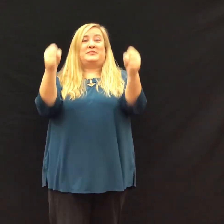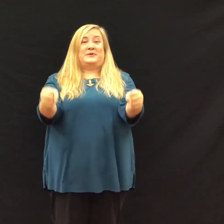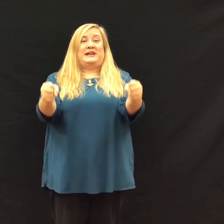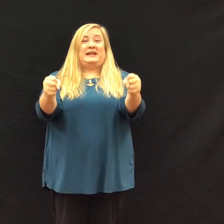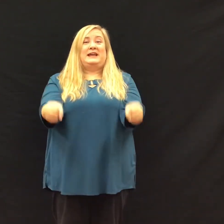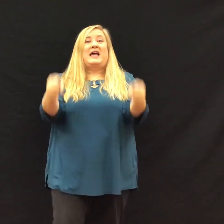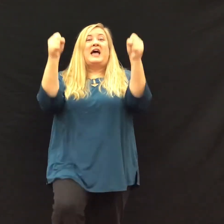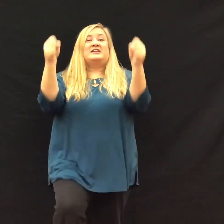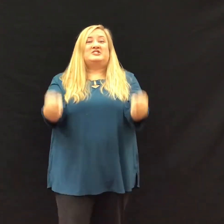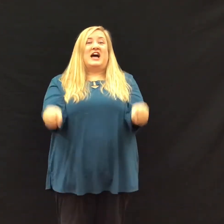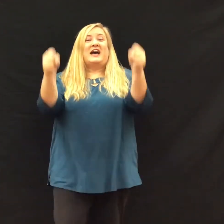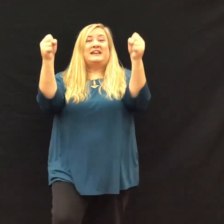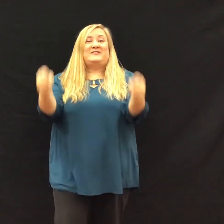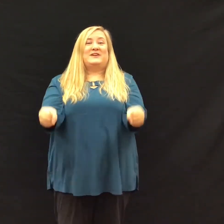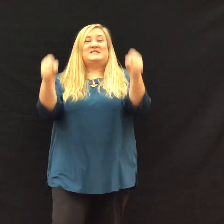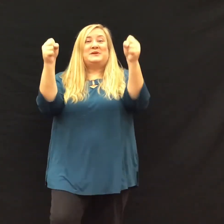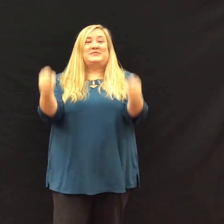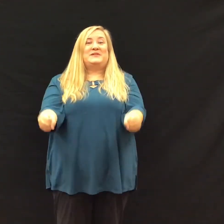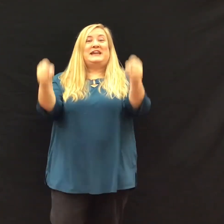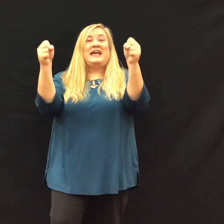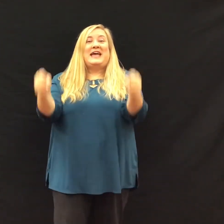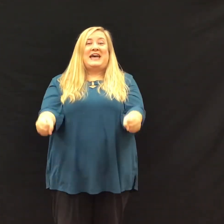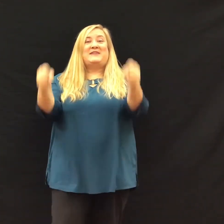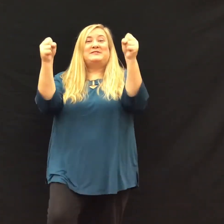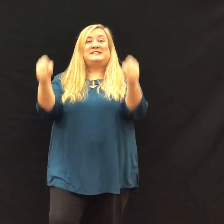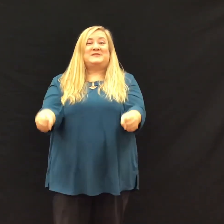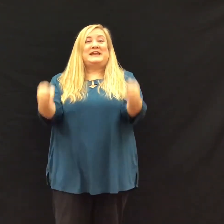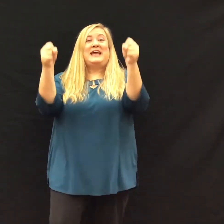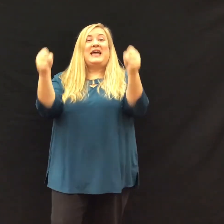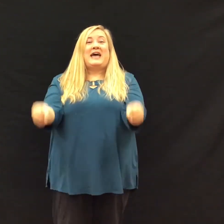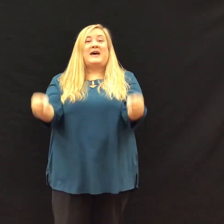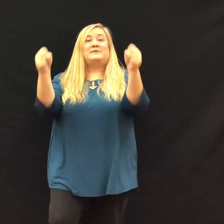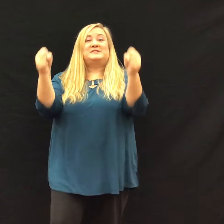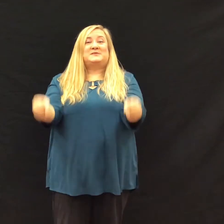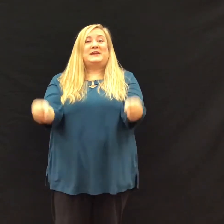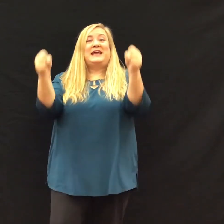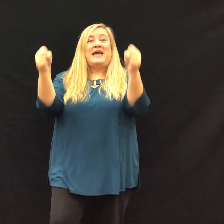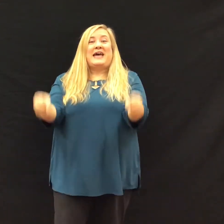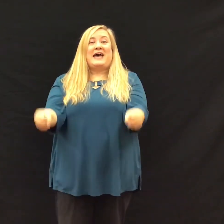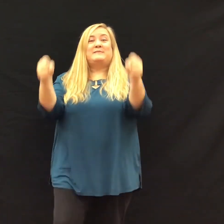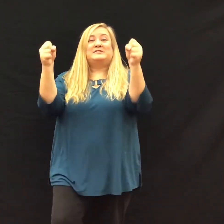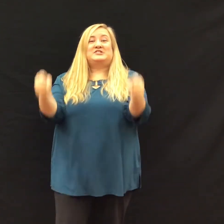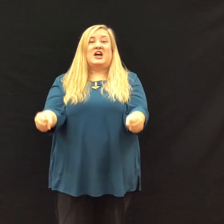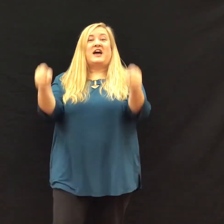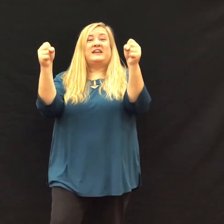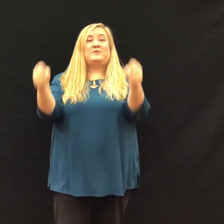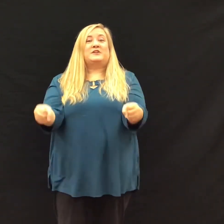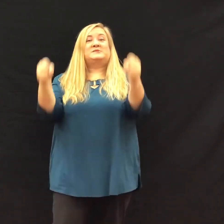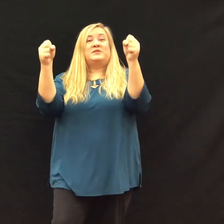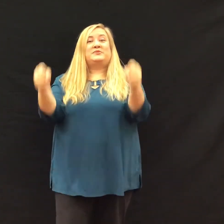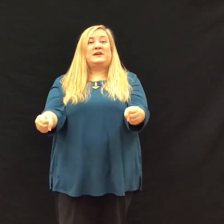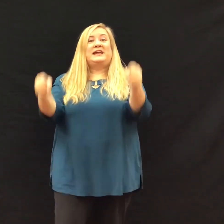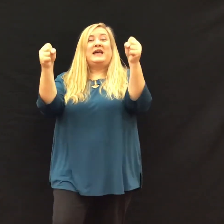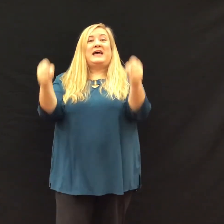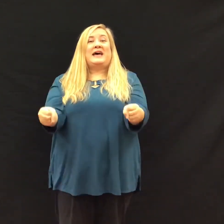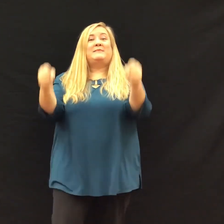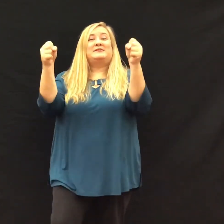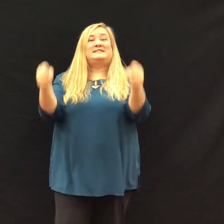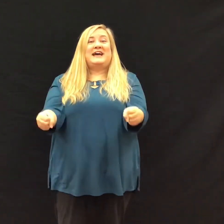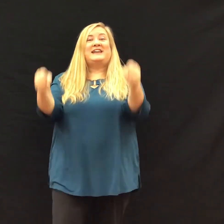three. Johnny works with three, hammers three, hammers three, hammers Johnny works with three, hammers then